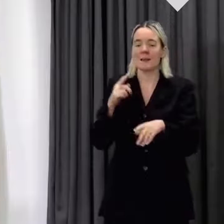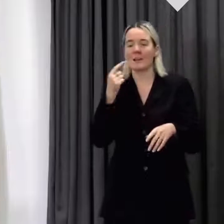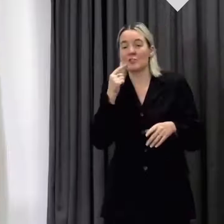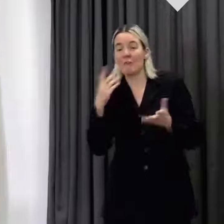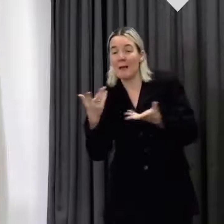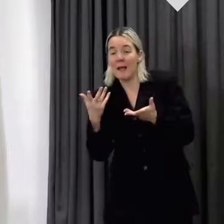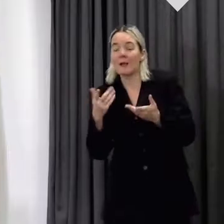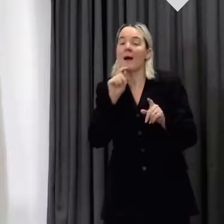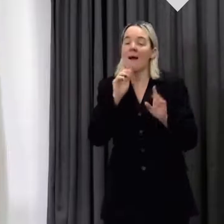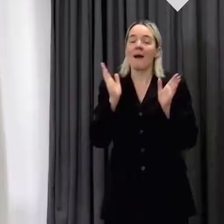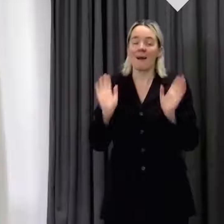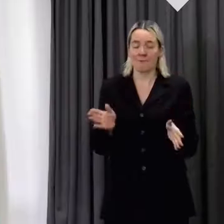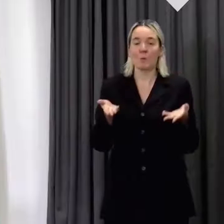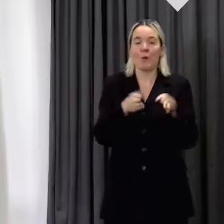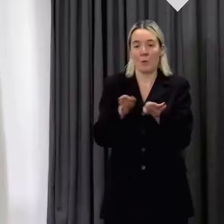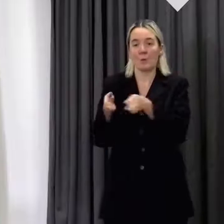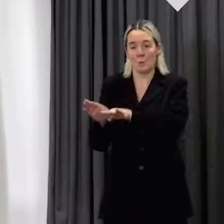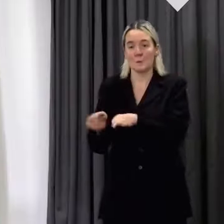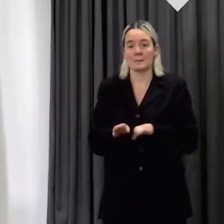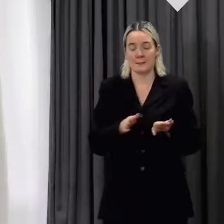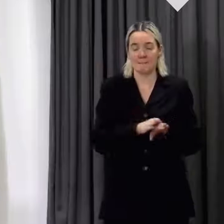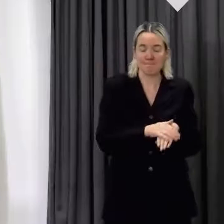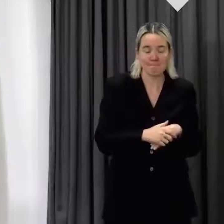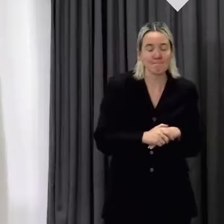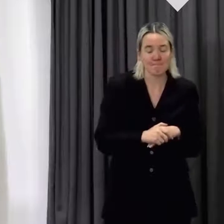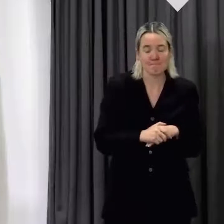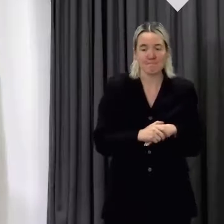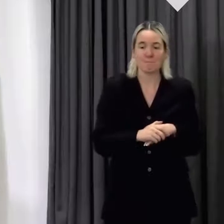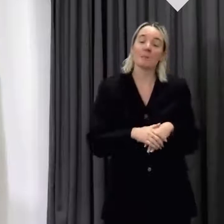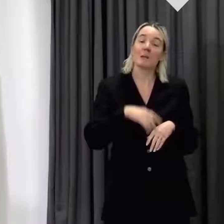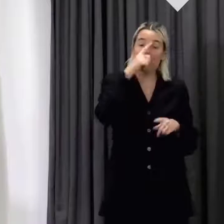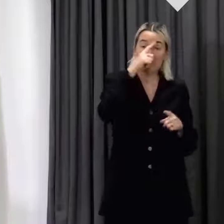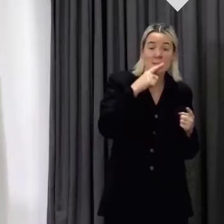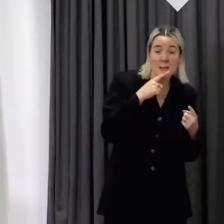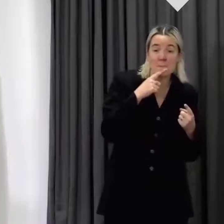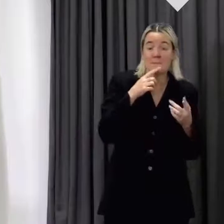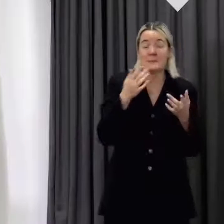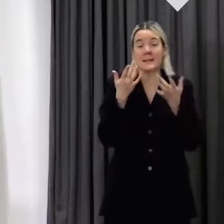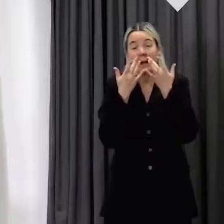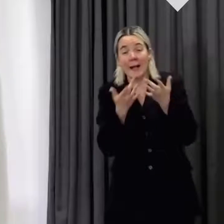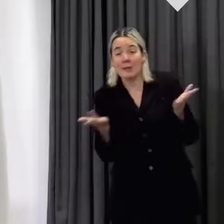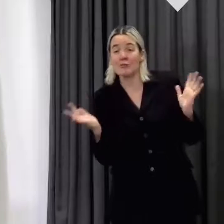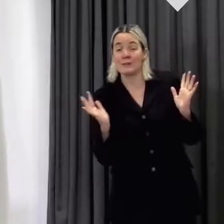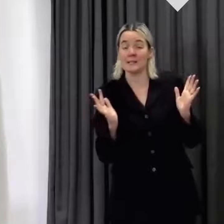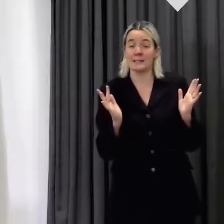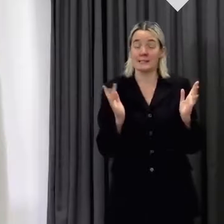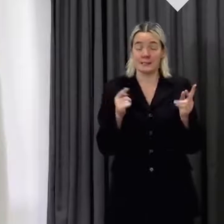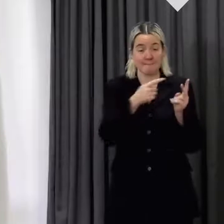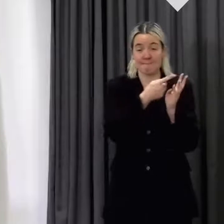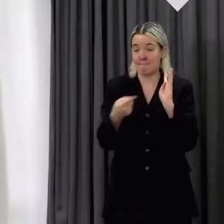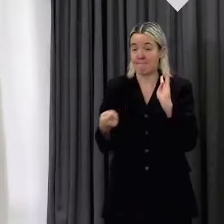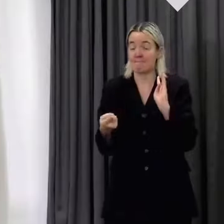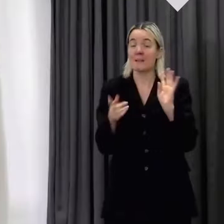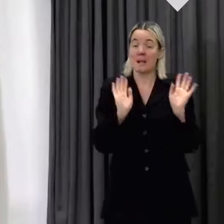Indoor attractions such as museums, galleries and heritage sites will also have to close, but outdoor visiting